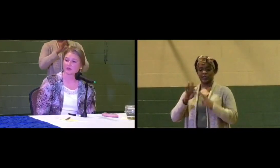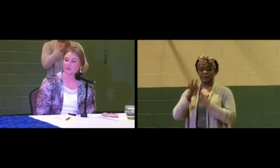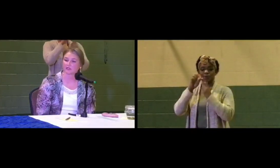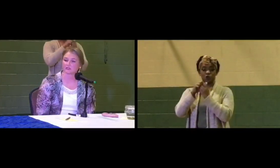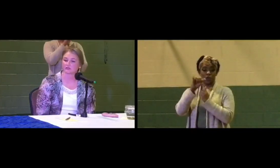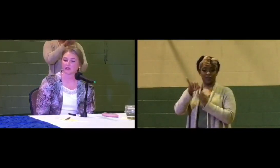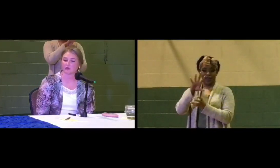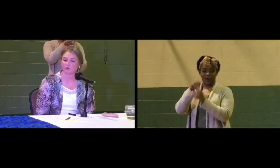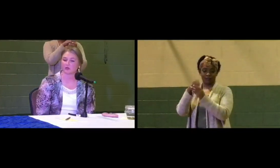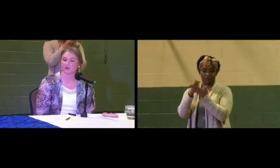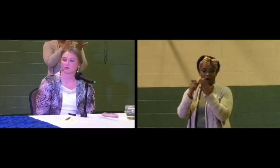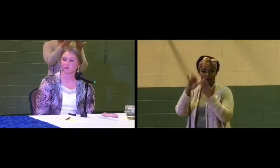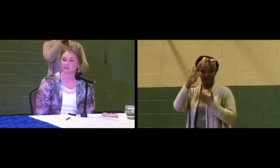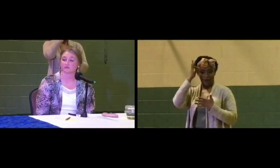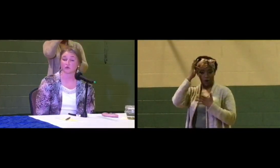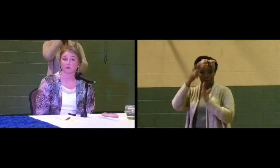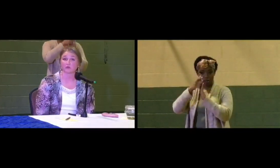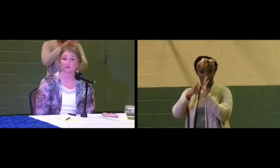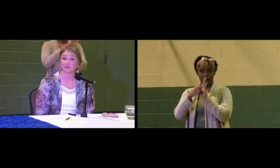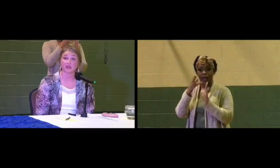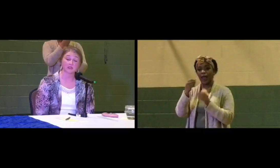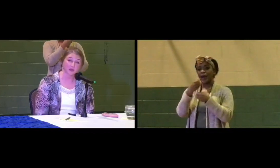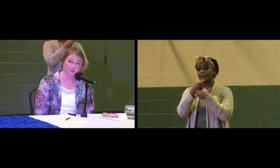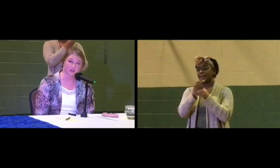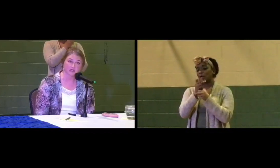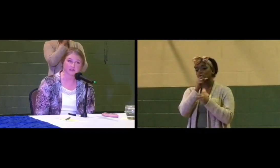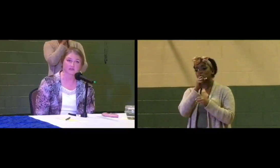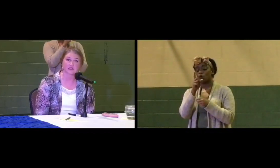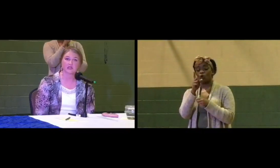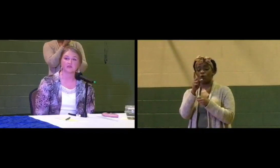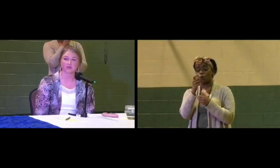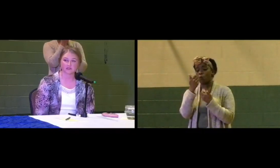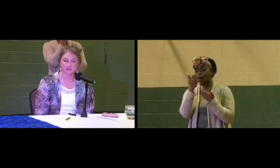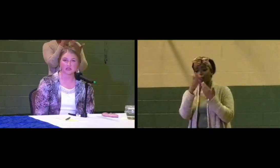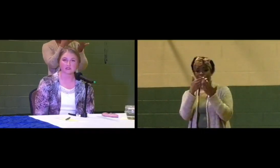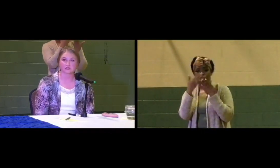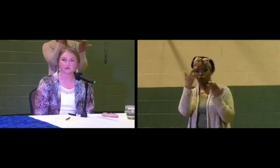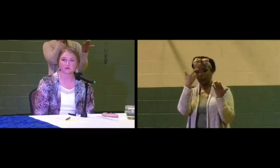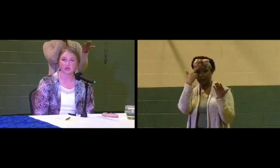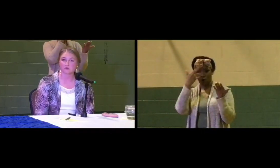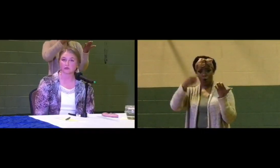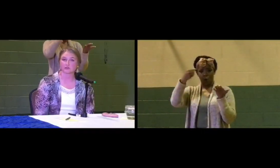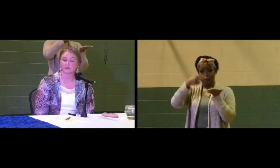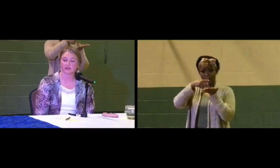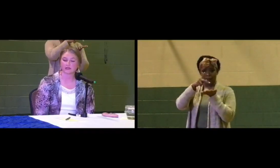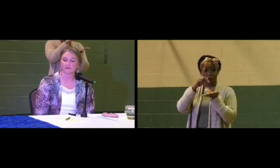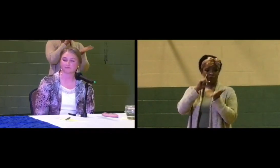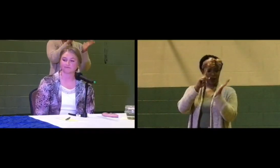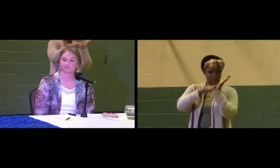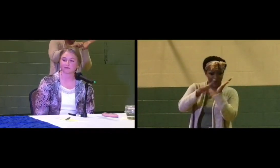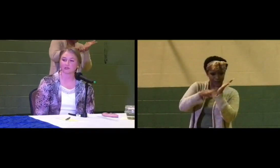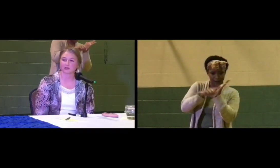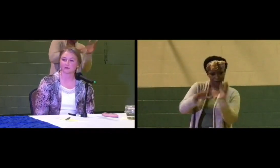and making sure that whatever reason for withholding of any payment is investigated to the utmost